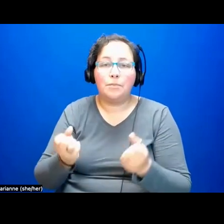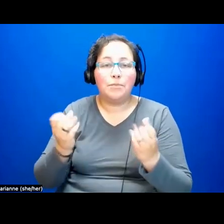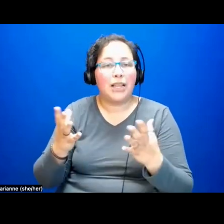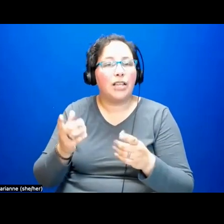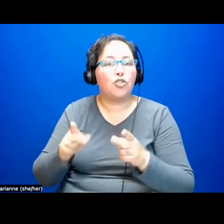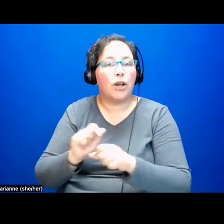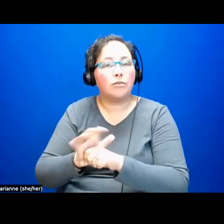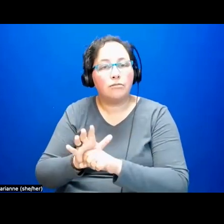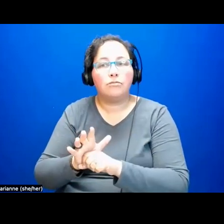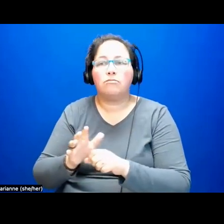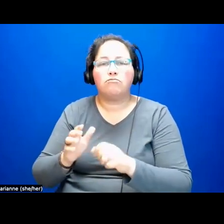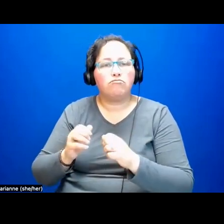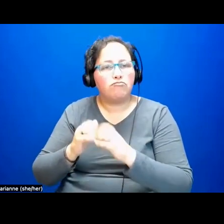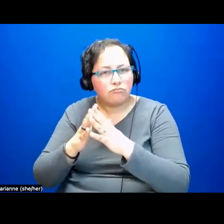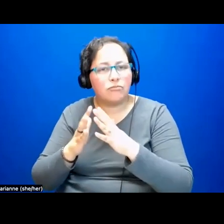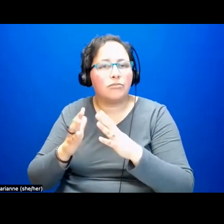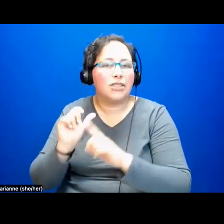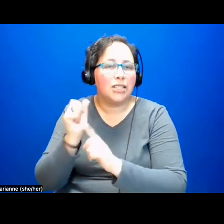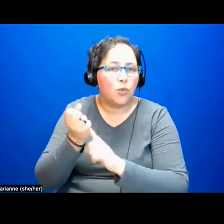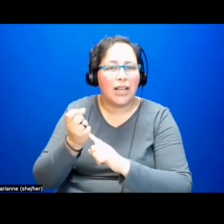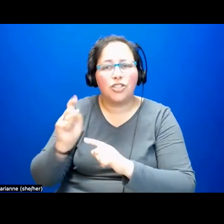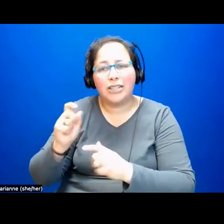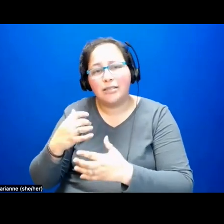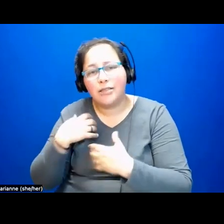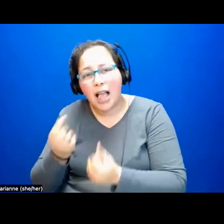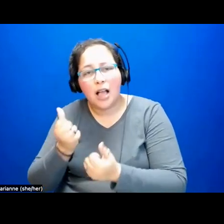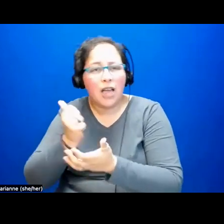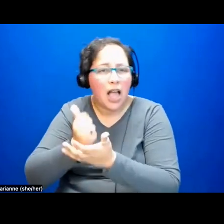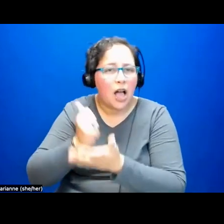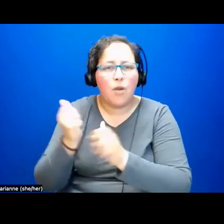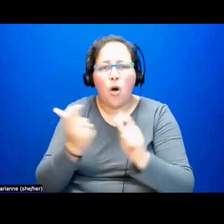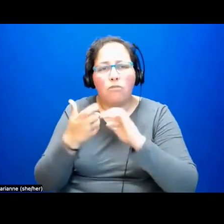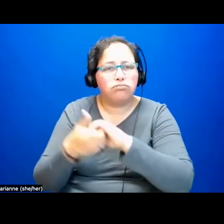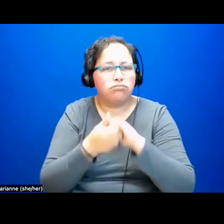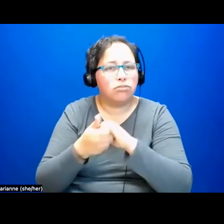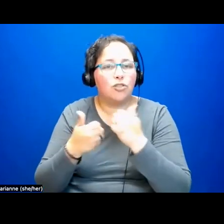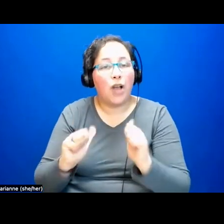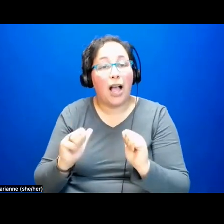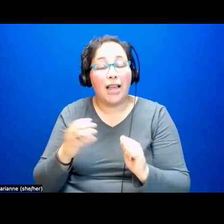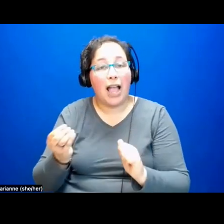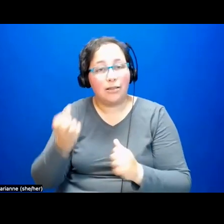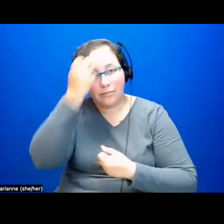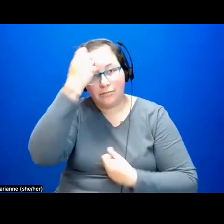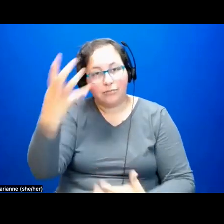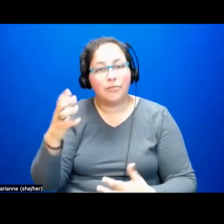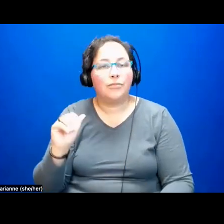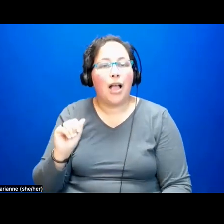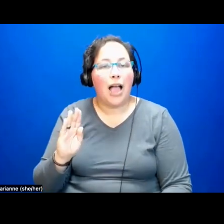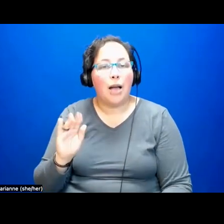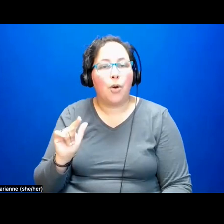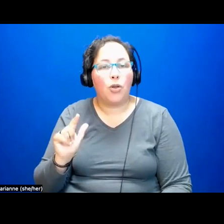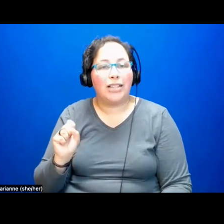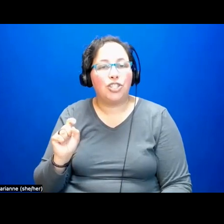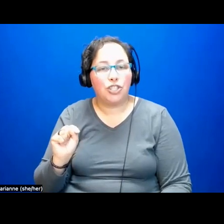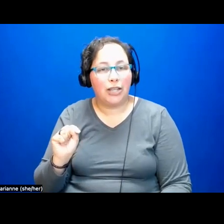building life-saving infrastructures of mutual aid and solidarity, and putting abolition into practice, the political